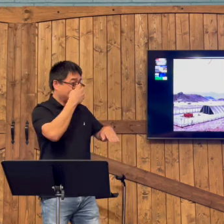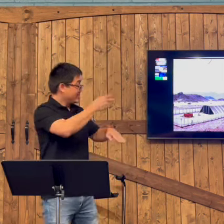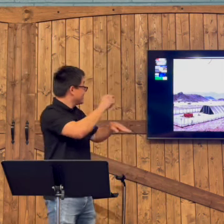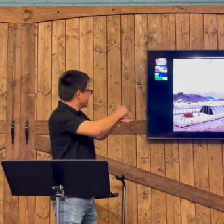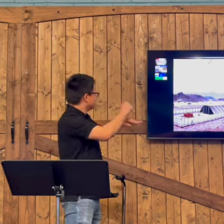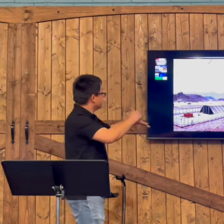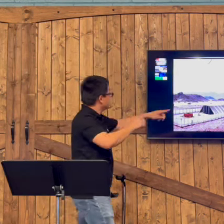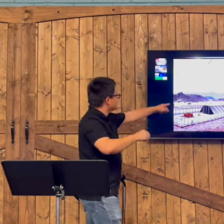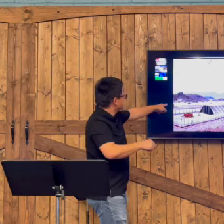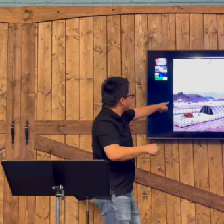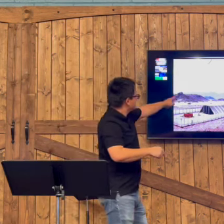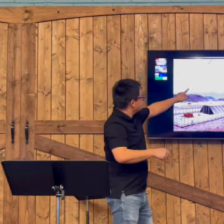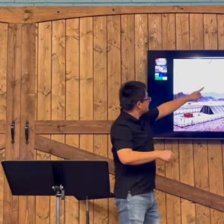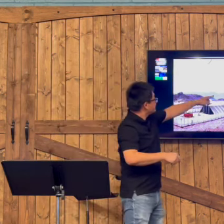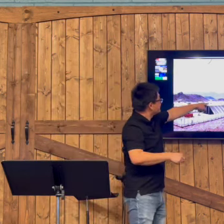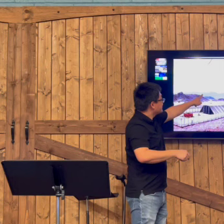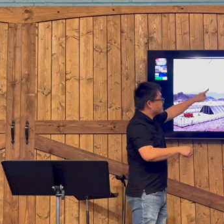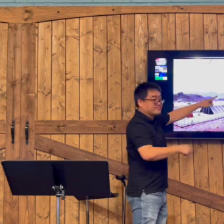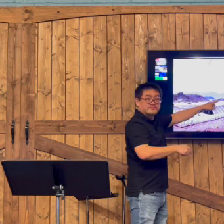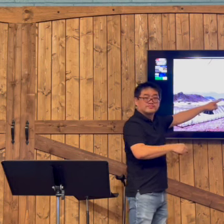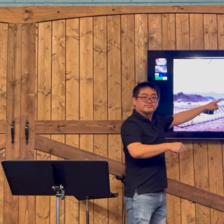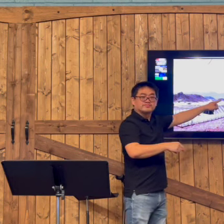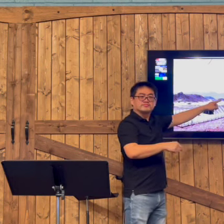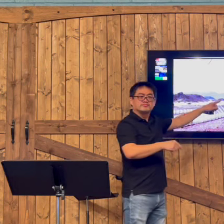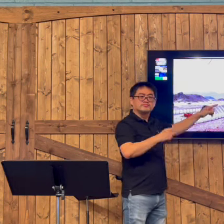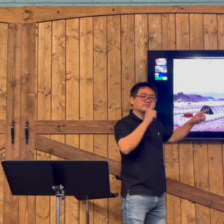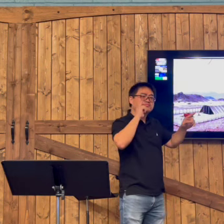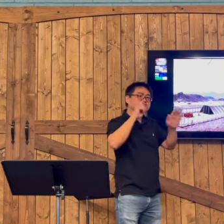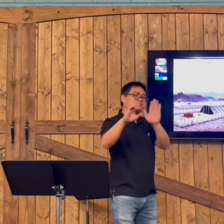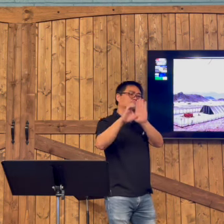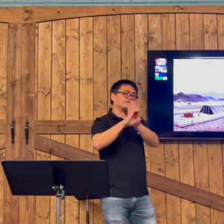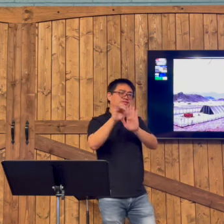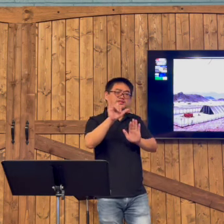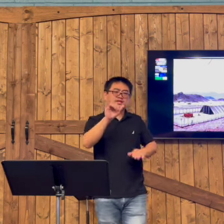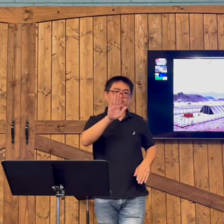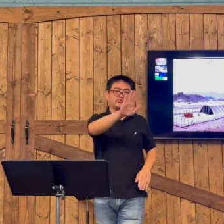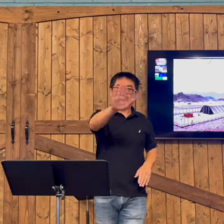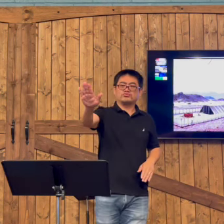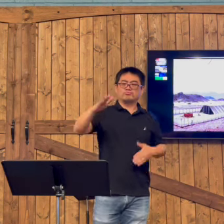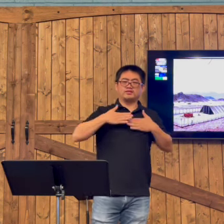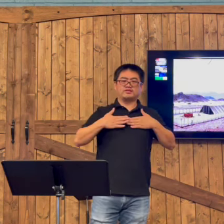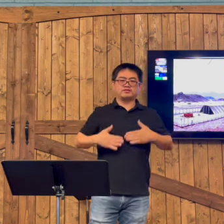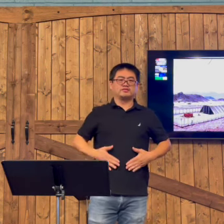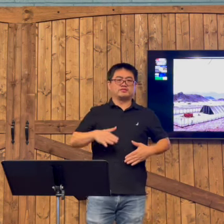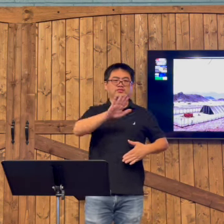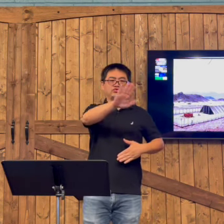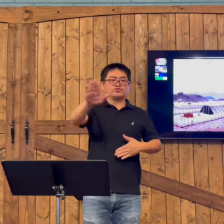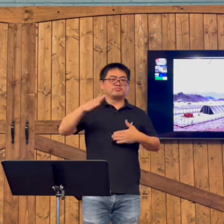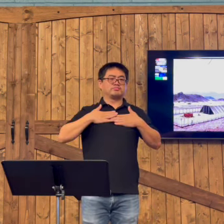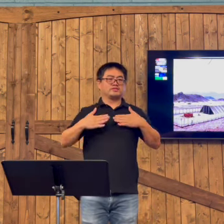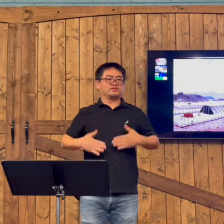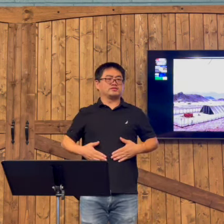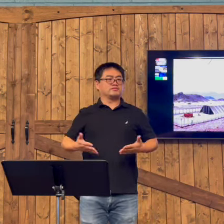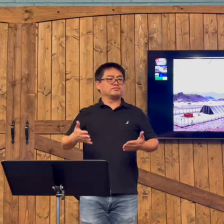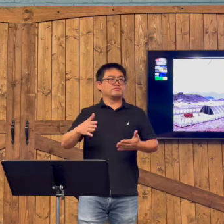So you see the temple, both of these temples here, is like a picture of your body.